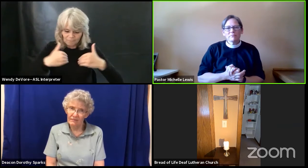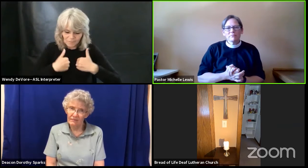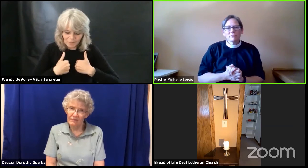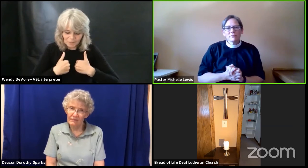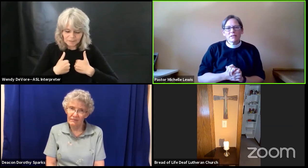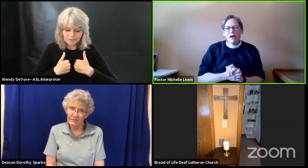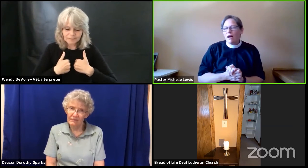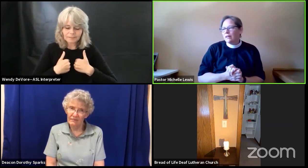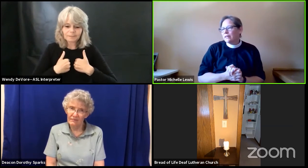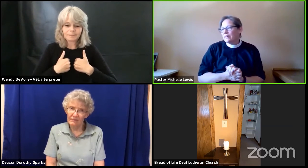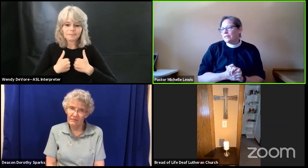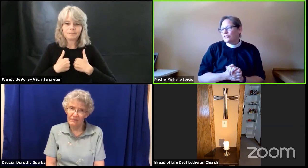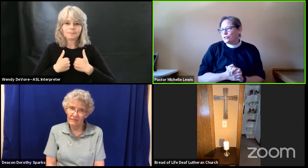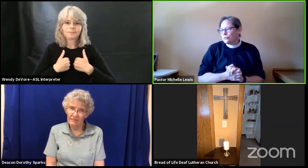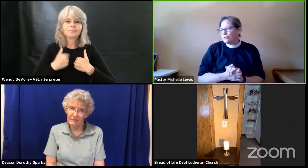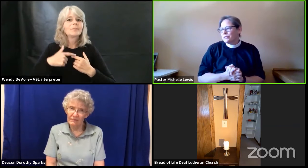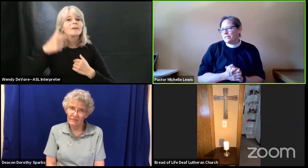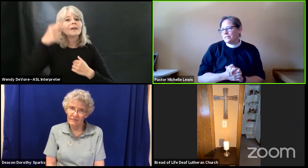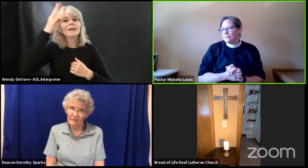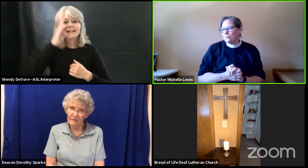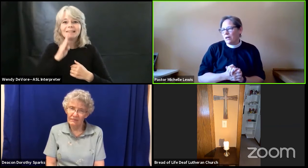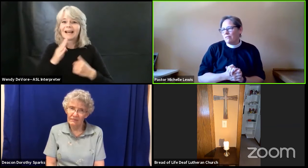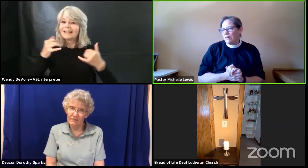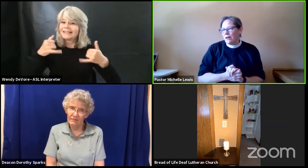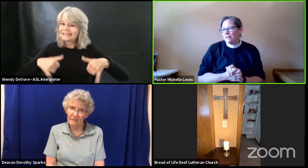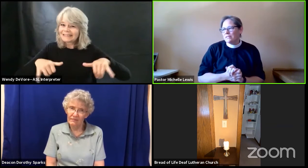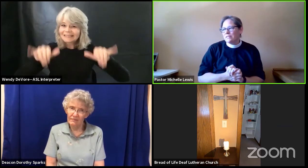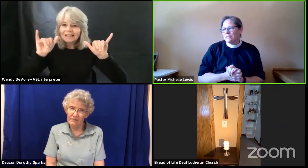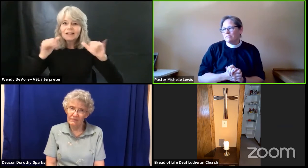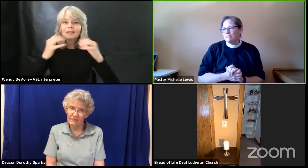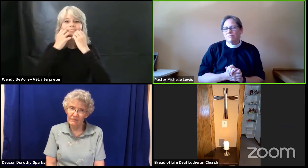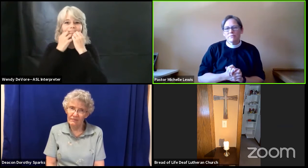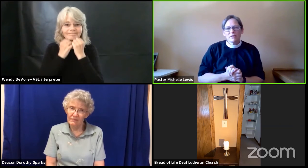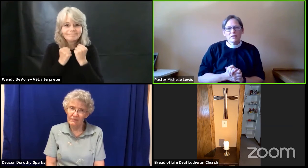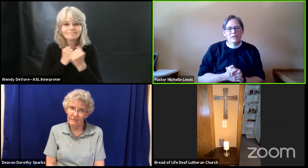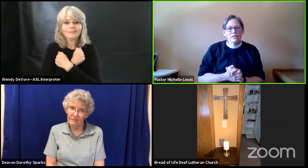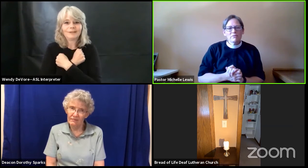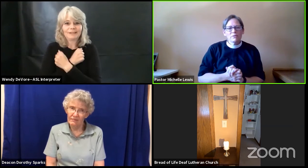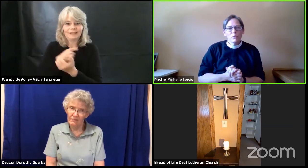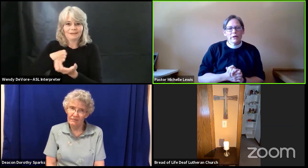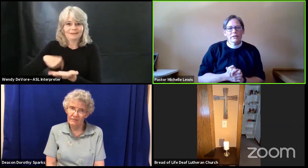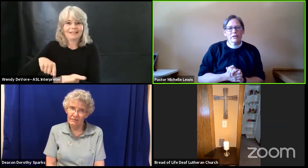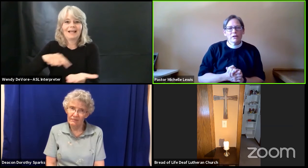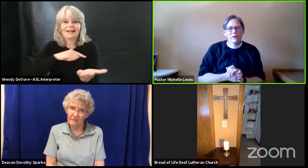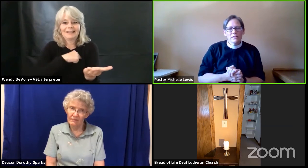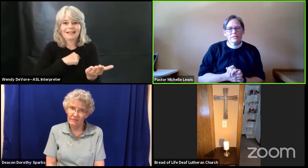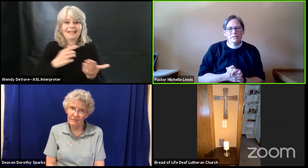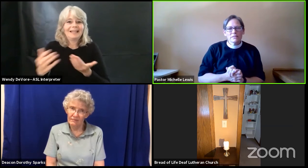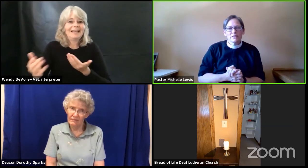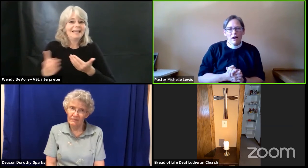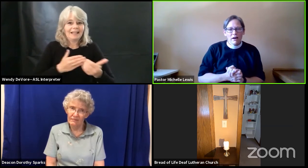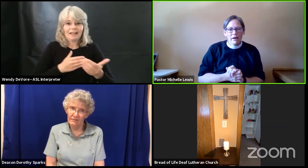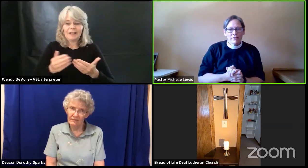God chooses to love us even when it causes God